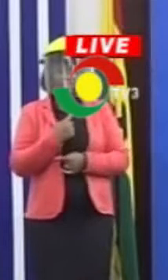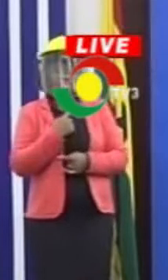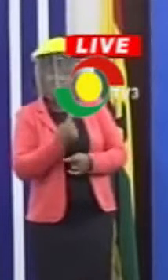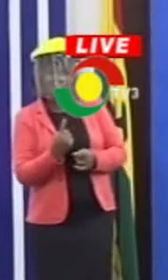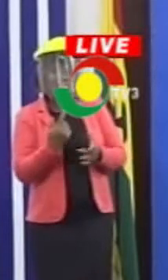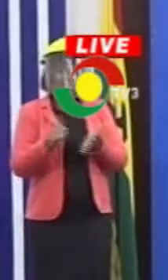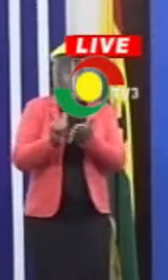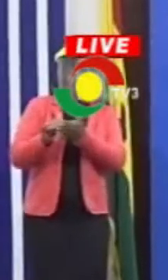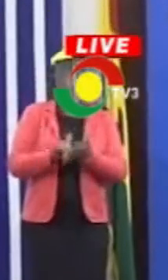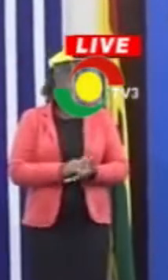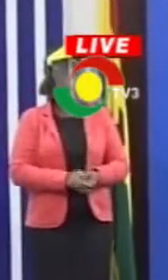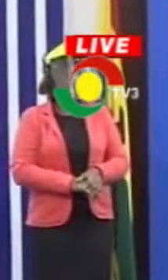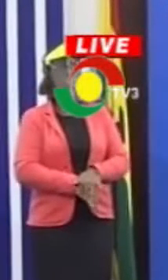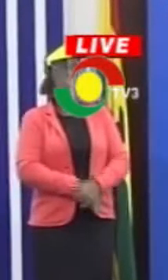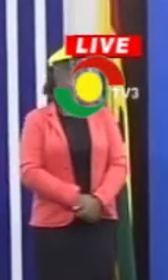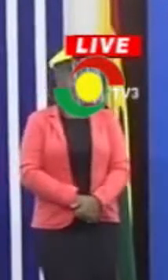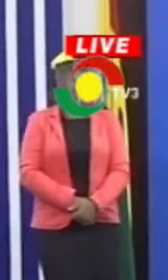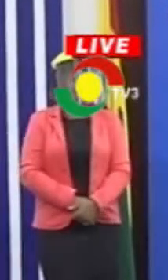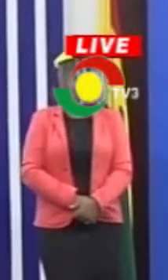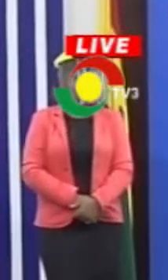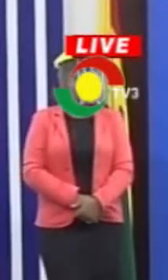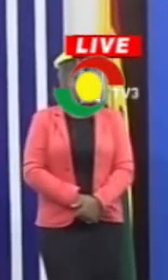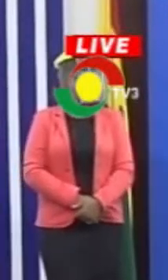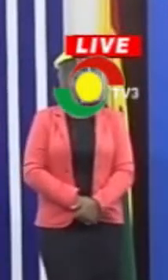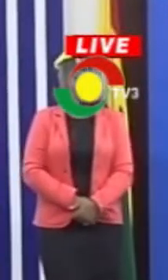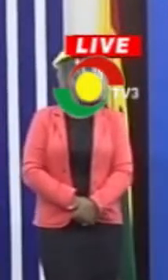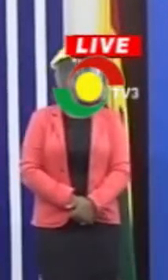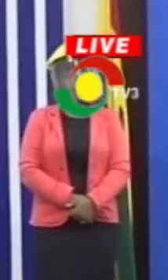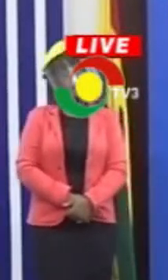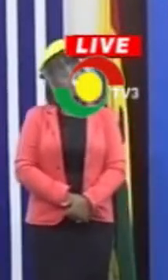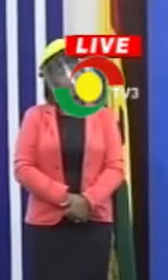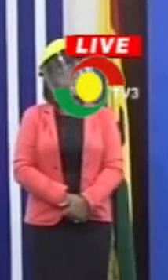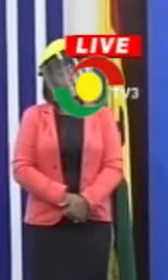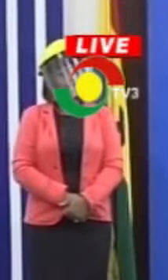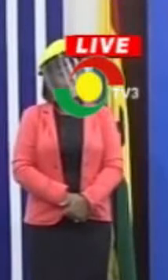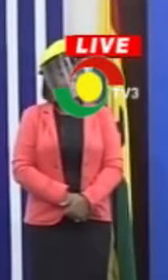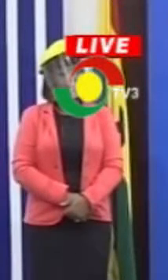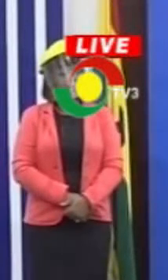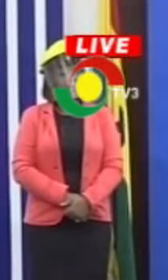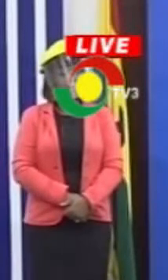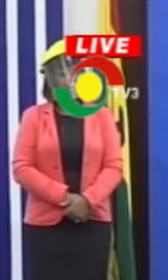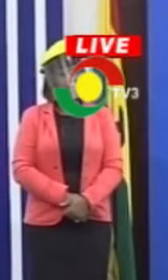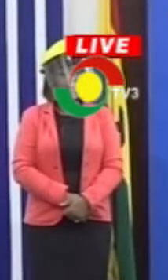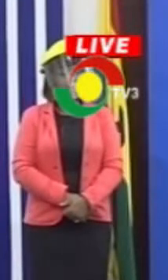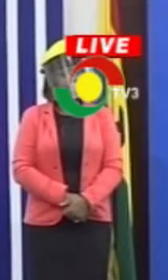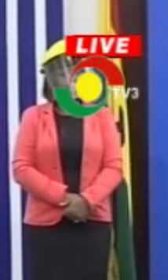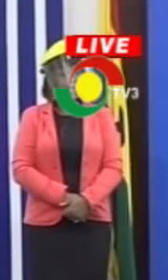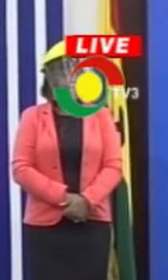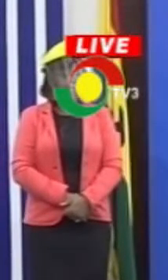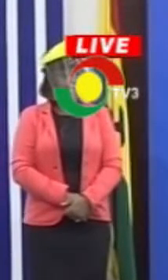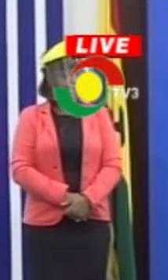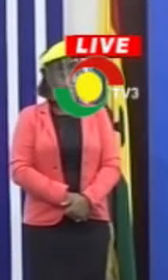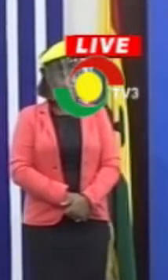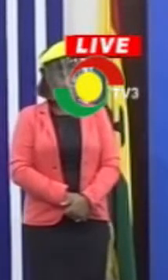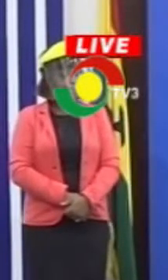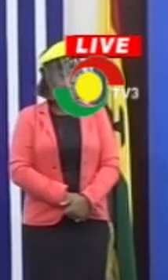conclusions. Yes, sir. Dr. Kuma, one more question. Some people feel allergic to the wearing of the face mask. I, for instance, I don't want wait for